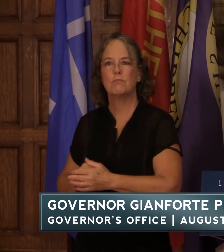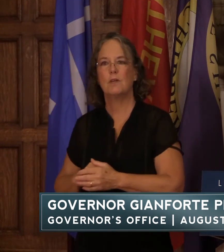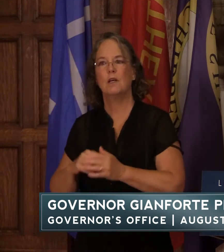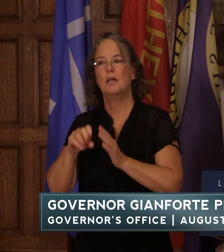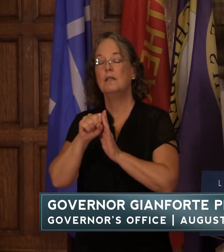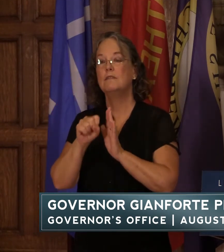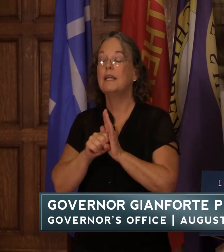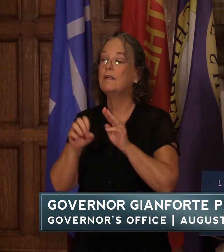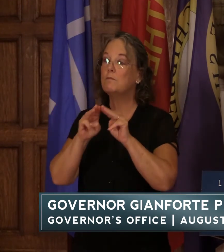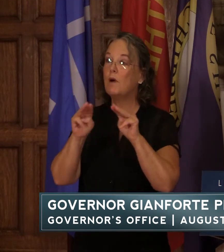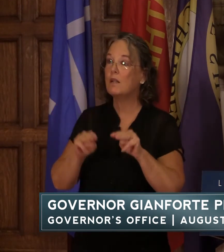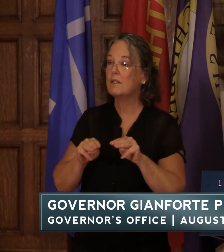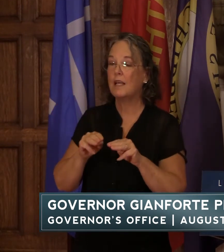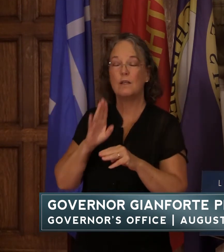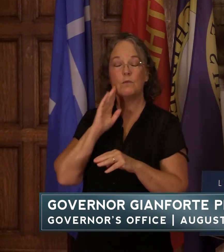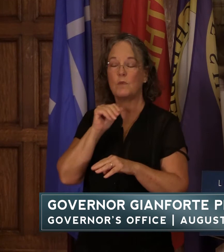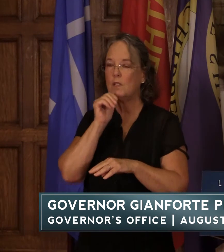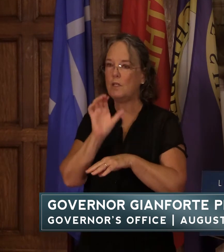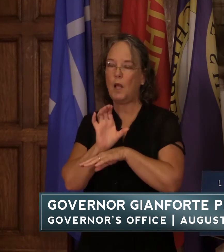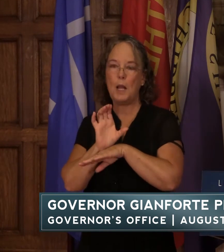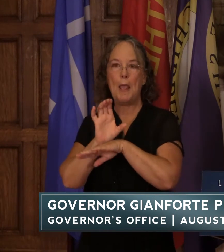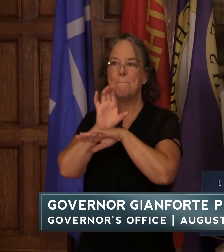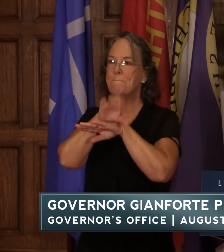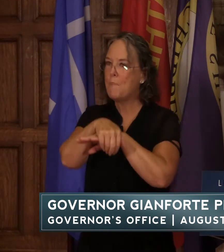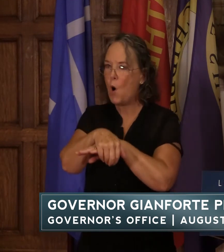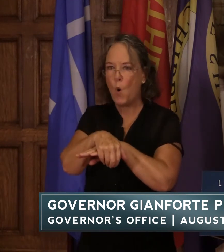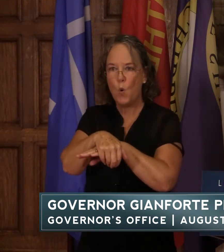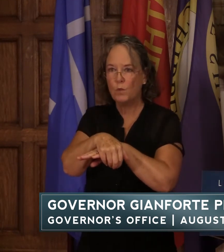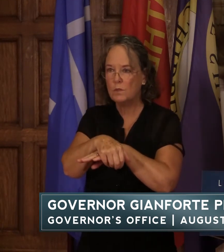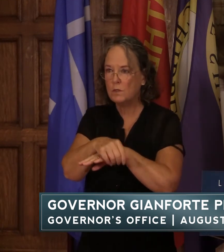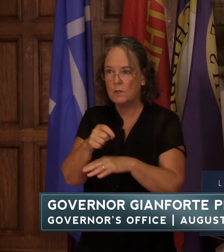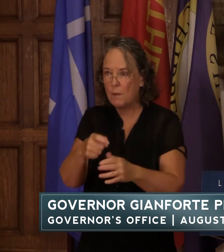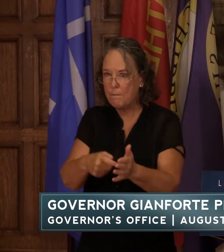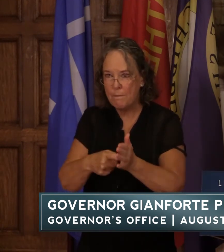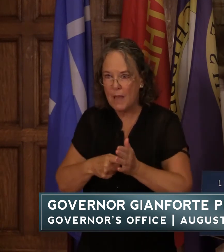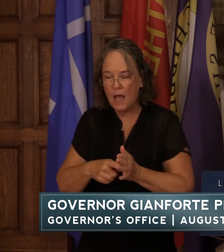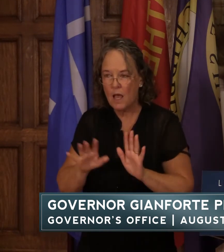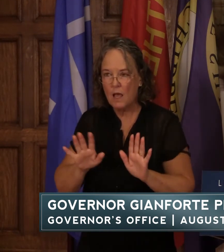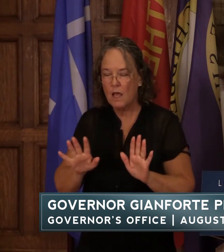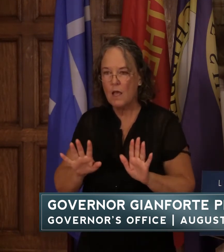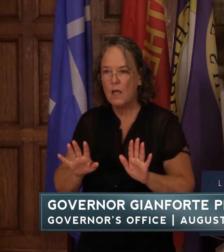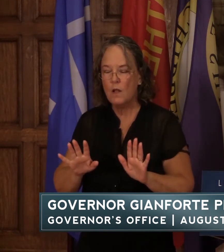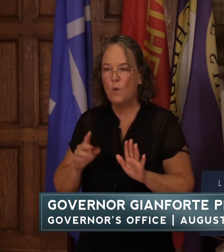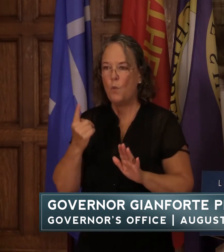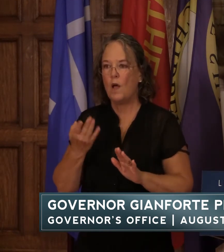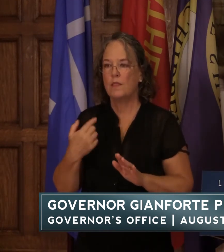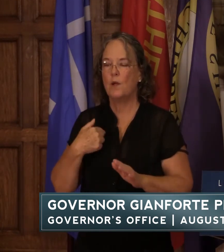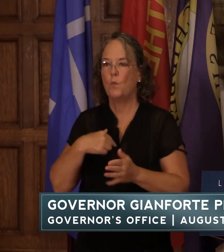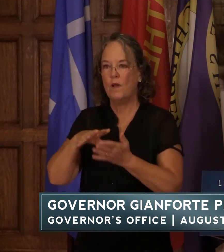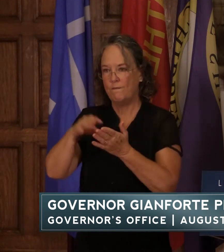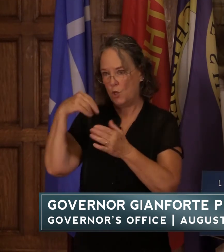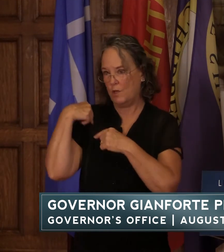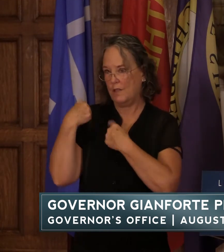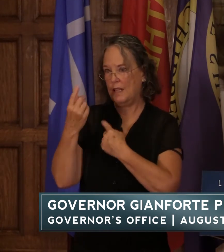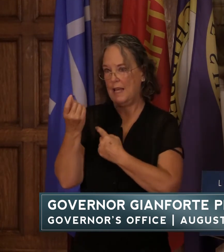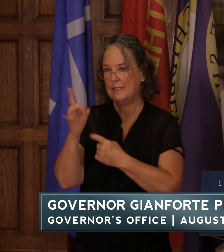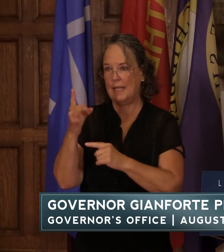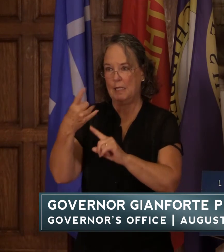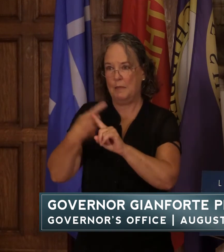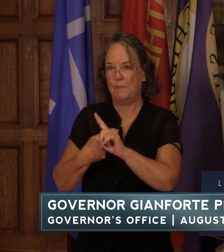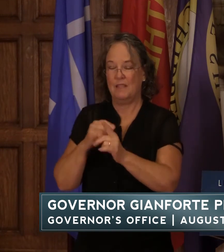montana will not impose mandates one of the things we've learned over the last 18 months is that government